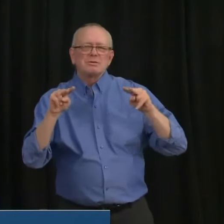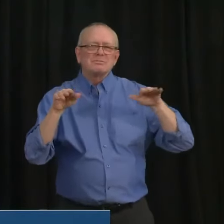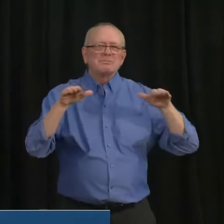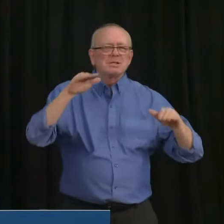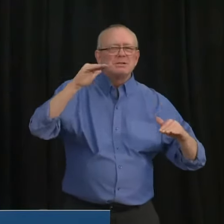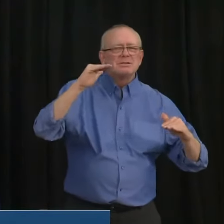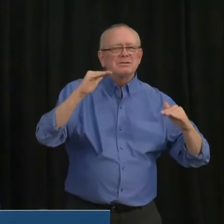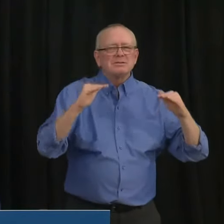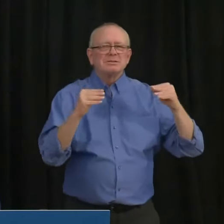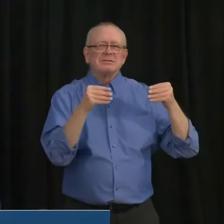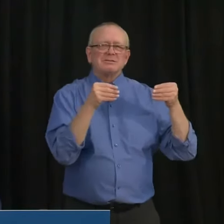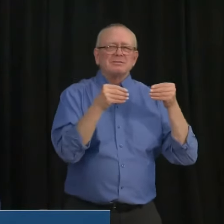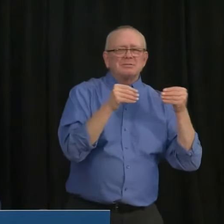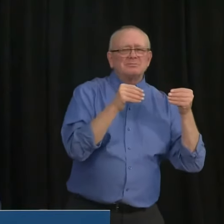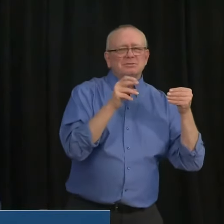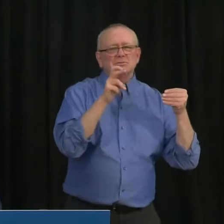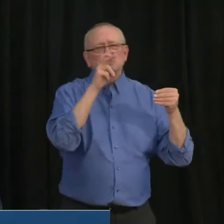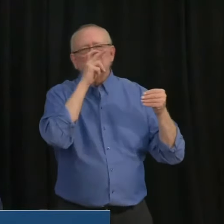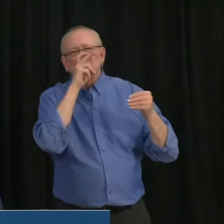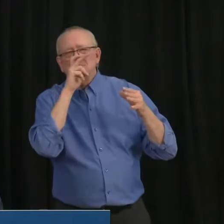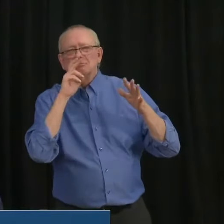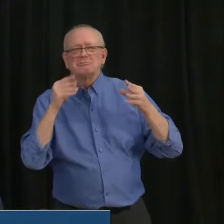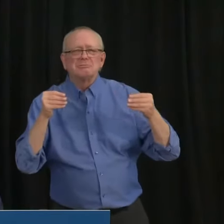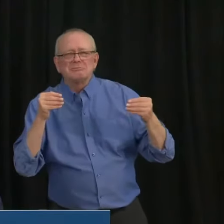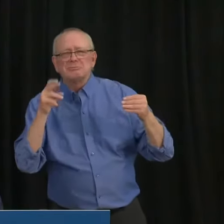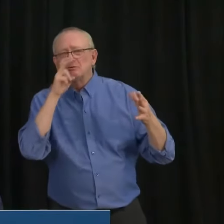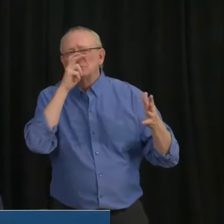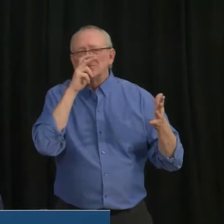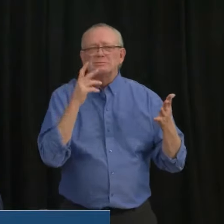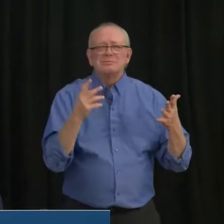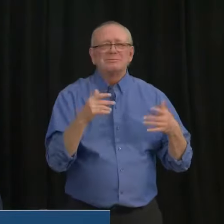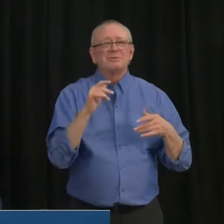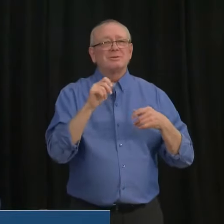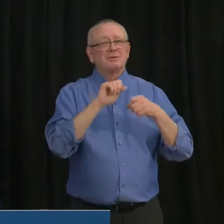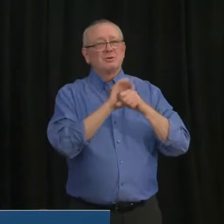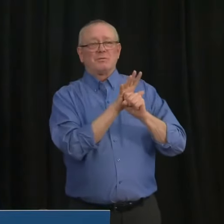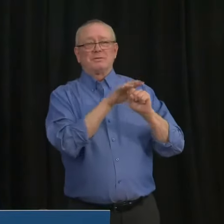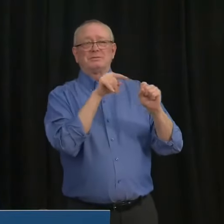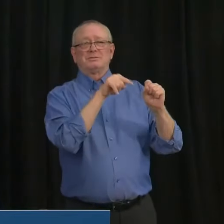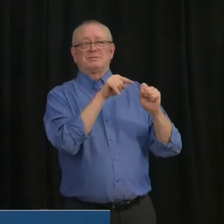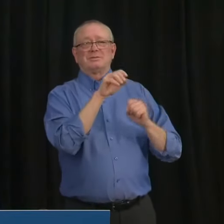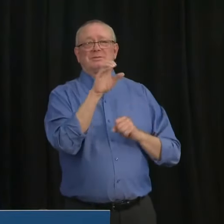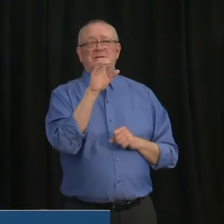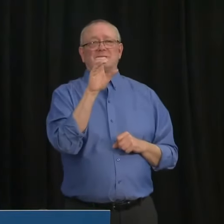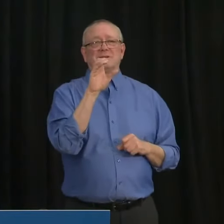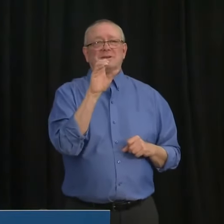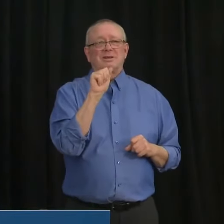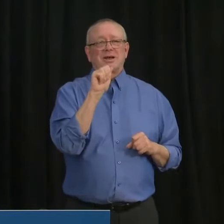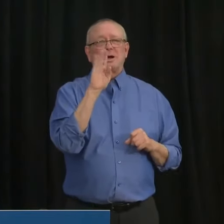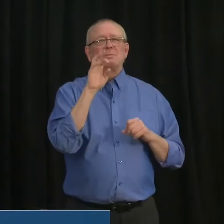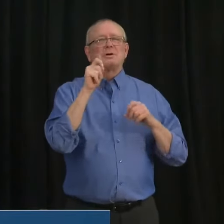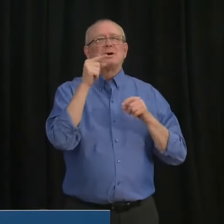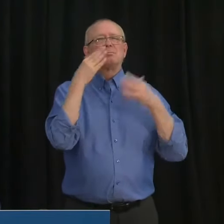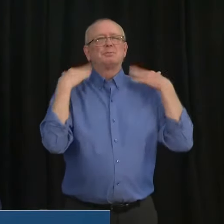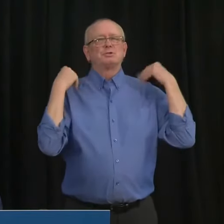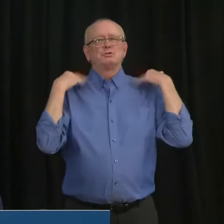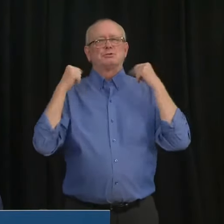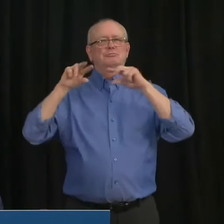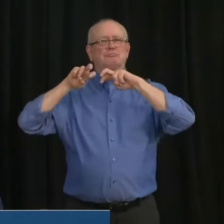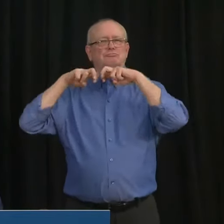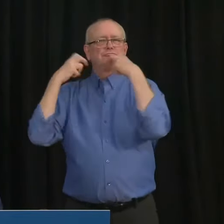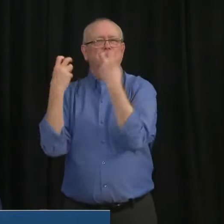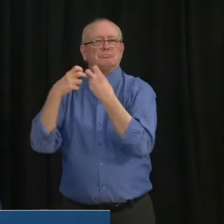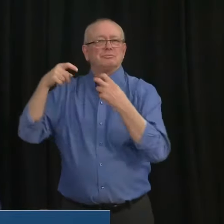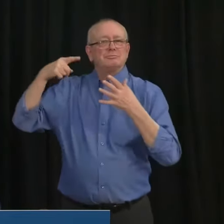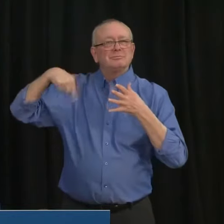our, uh, ultimately our, uh, COVID Cabinet Committee is responsible for. We have to go through the, there is why we spent, had an